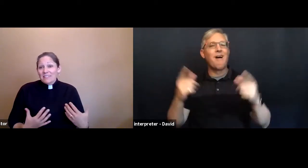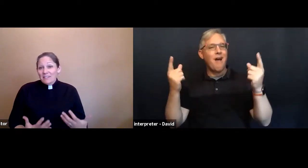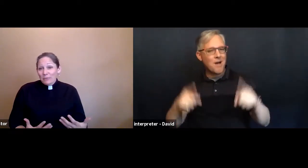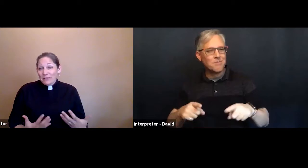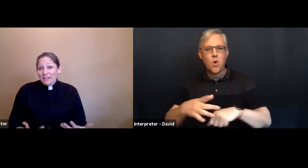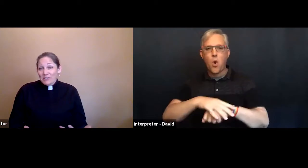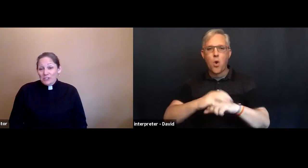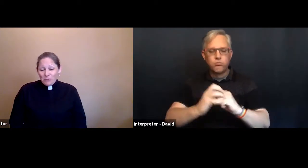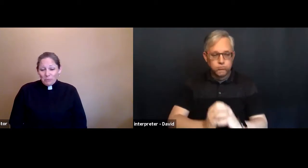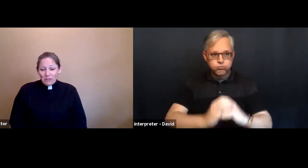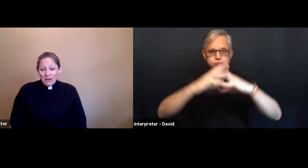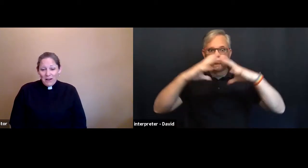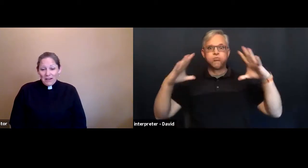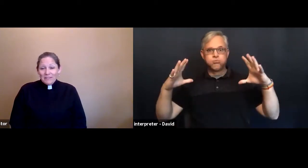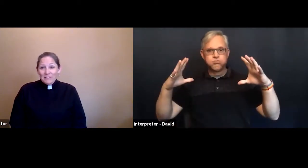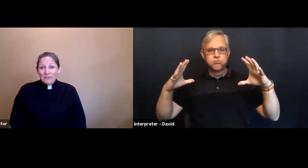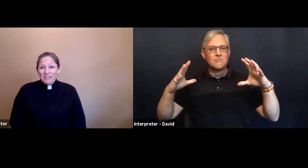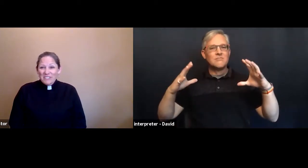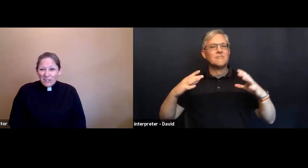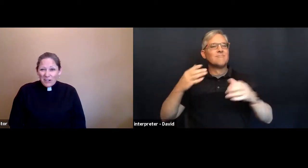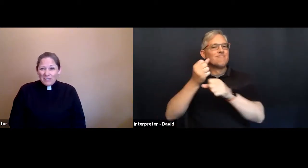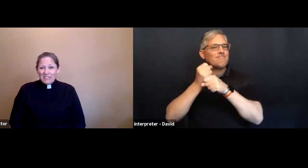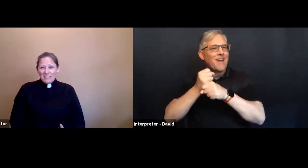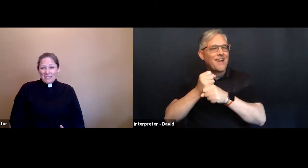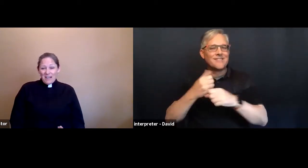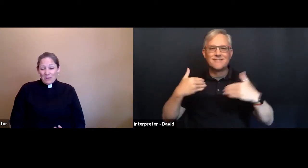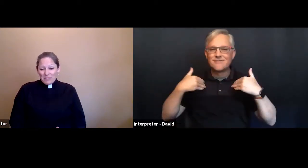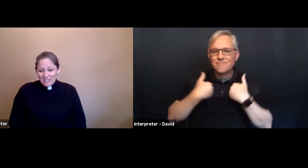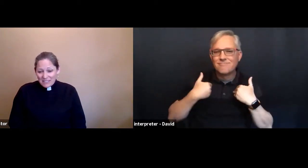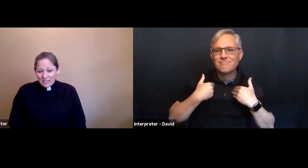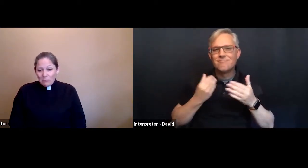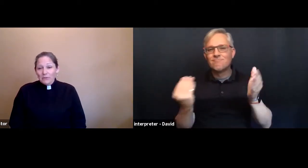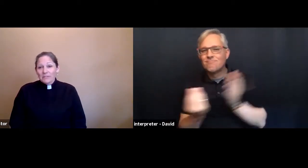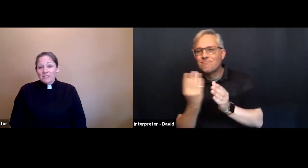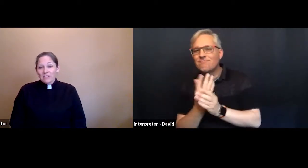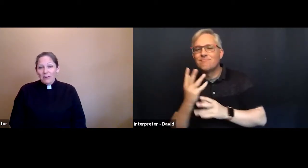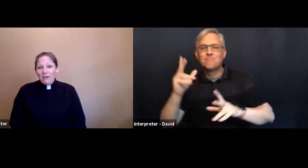their relationship with God sort of starts and stops and stumbles along.